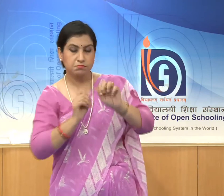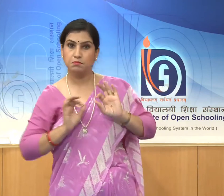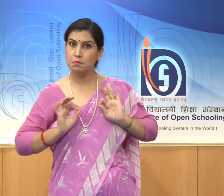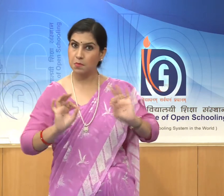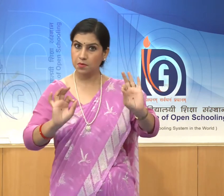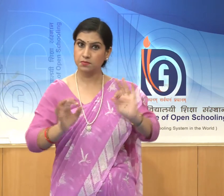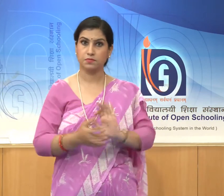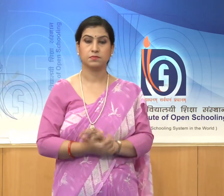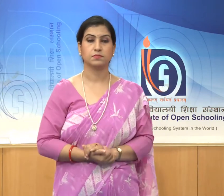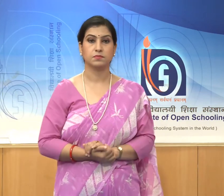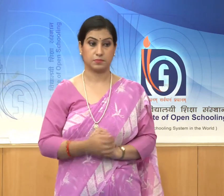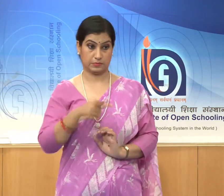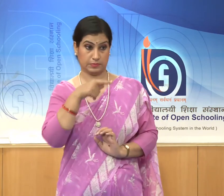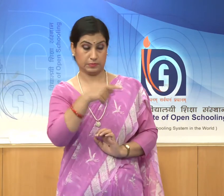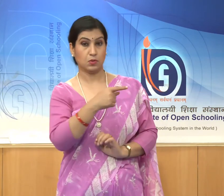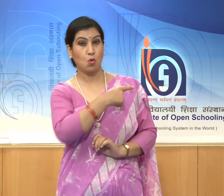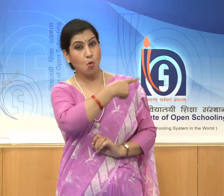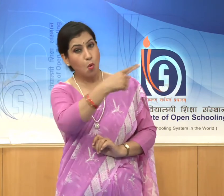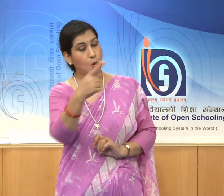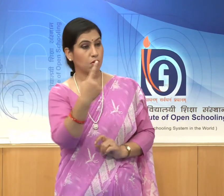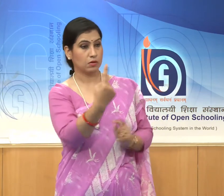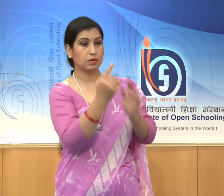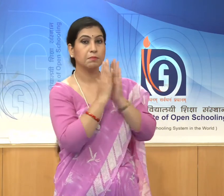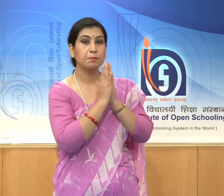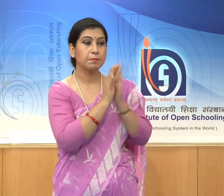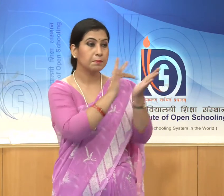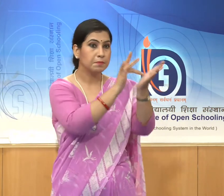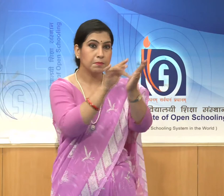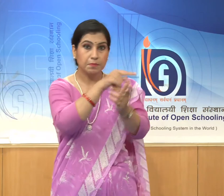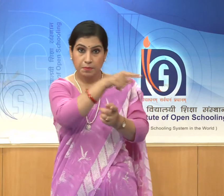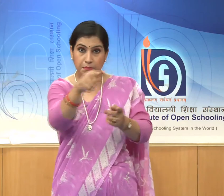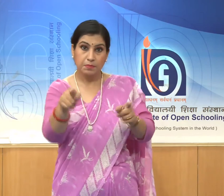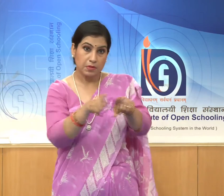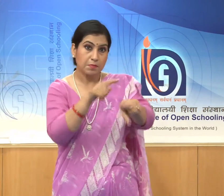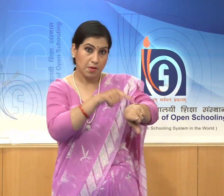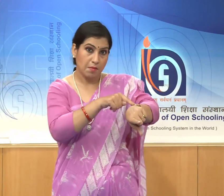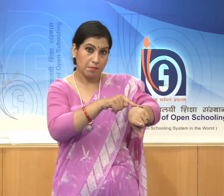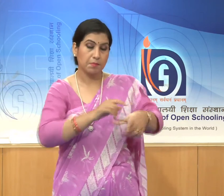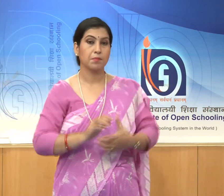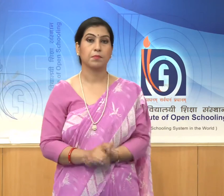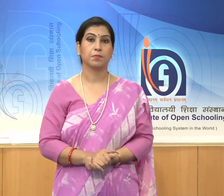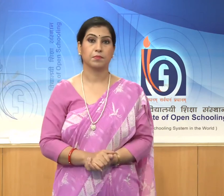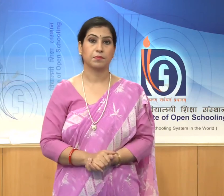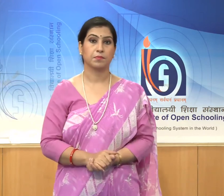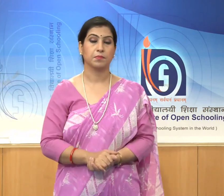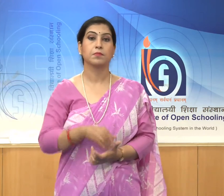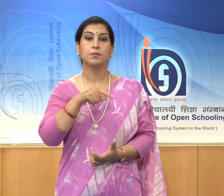each temple of this period was decorated